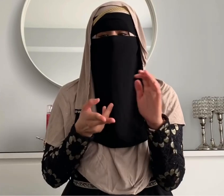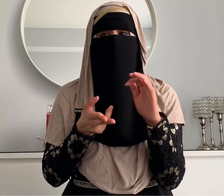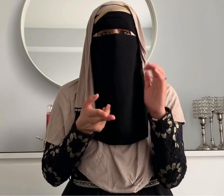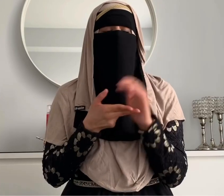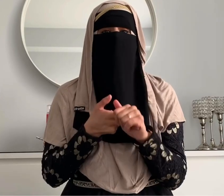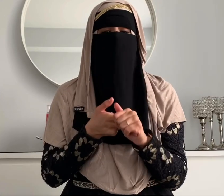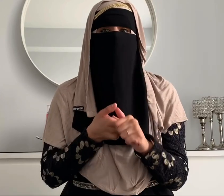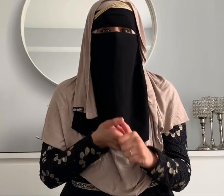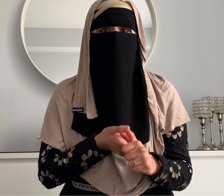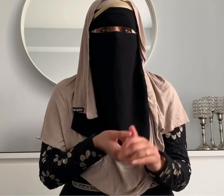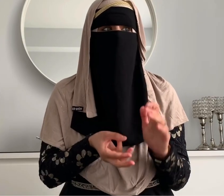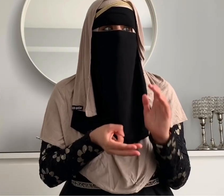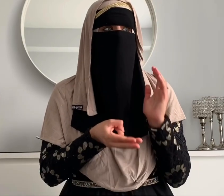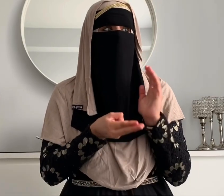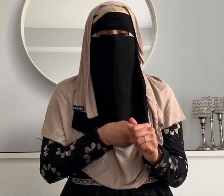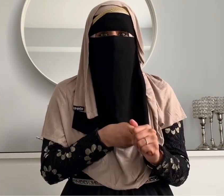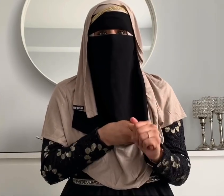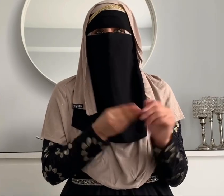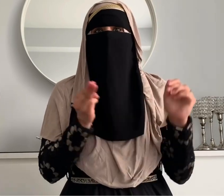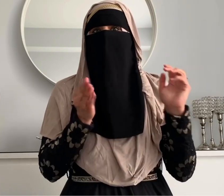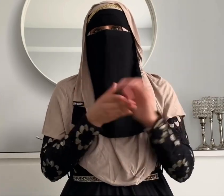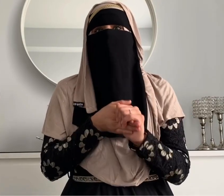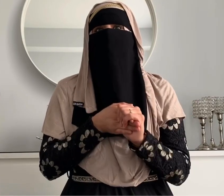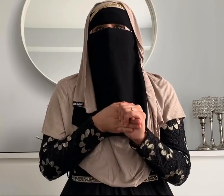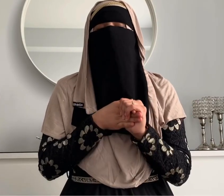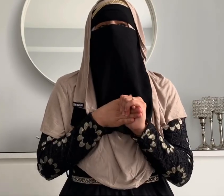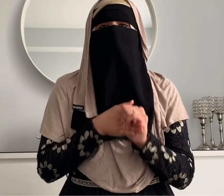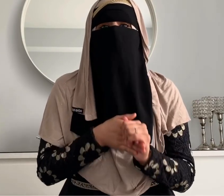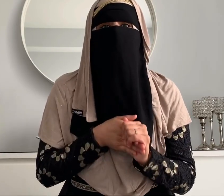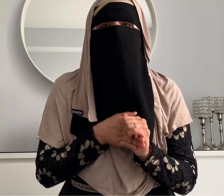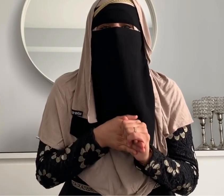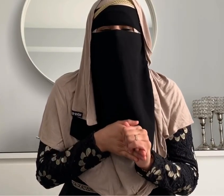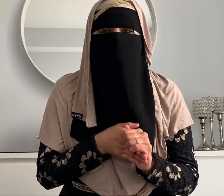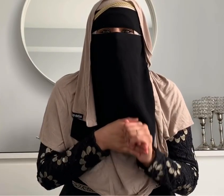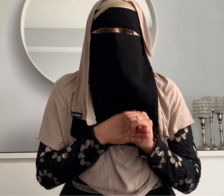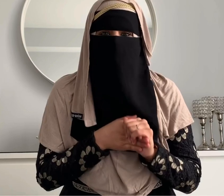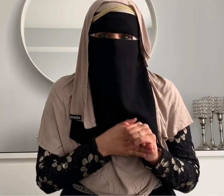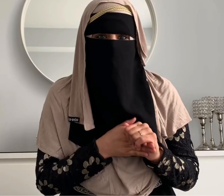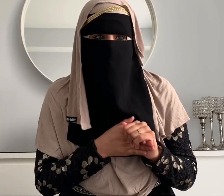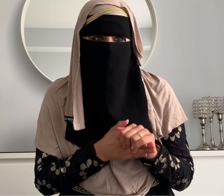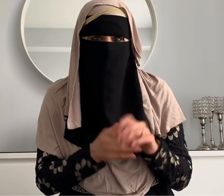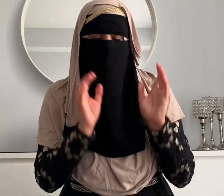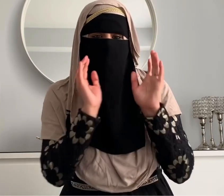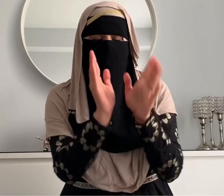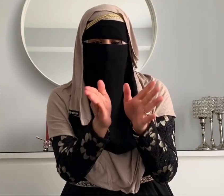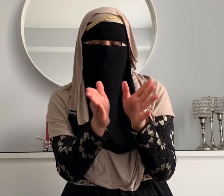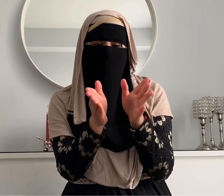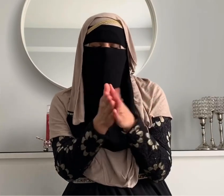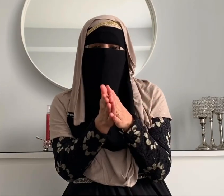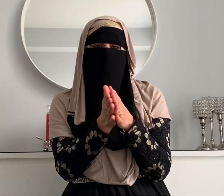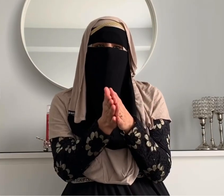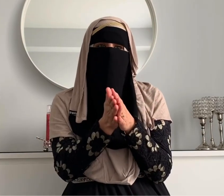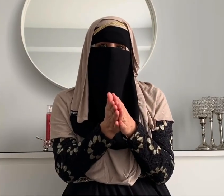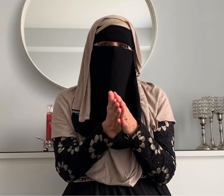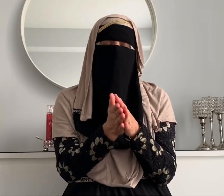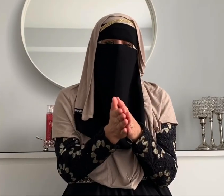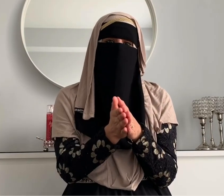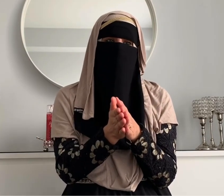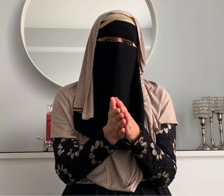husband and wife between friends between parents and children so this week i'm going to be talking about how to communicate